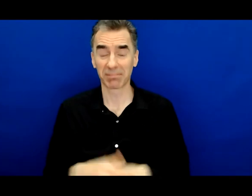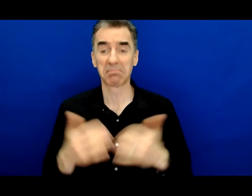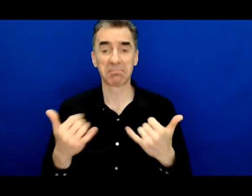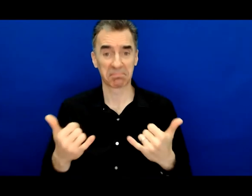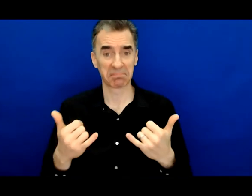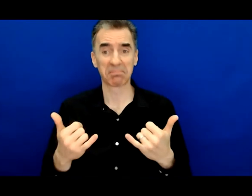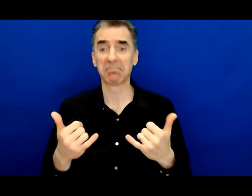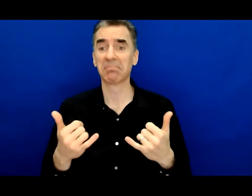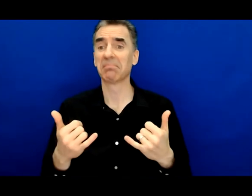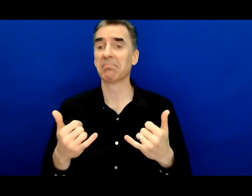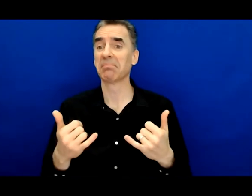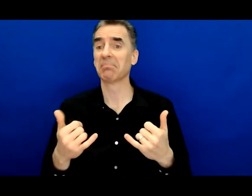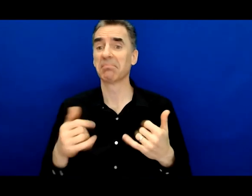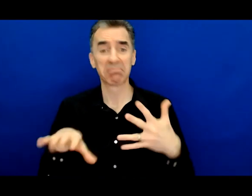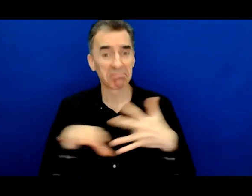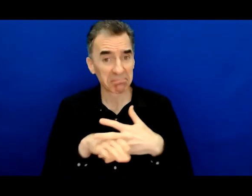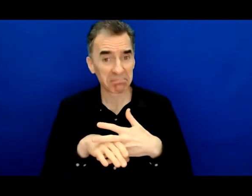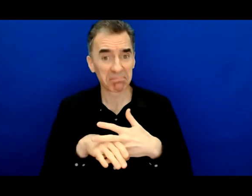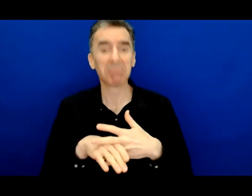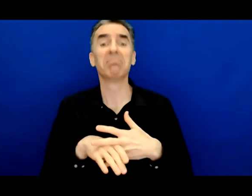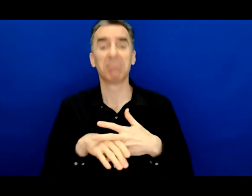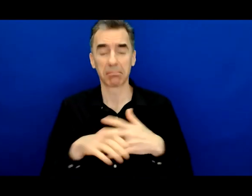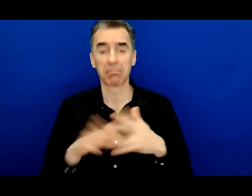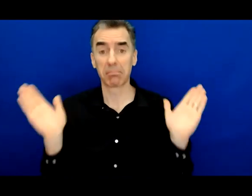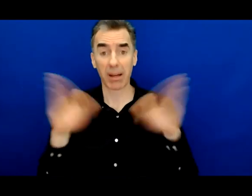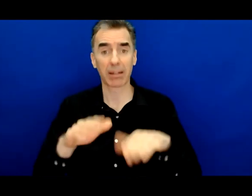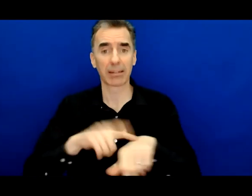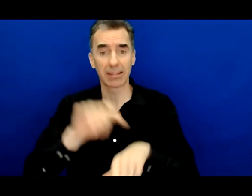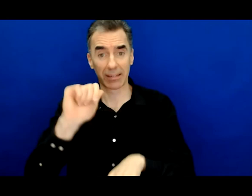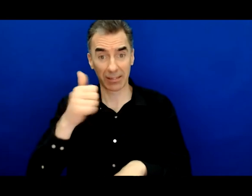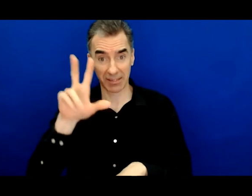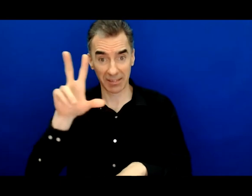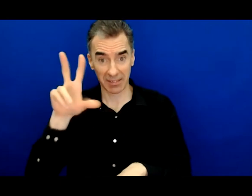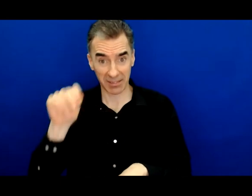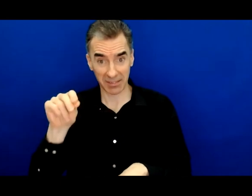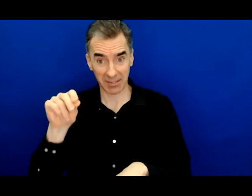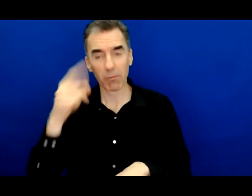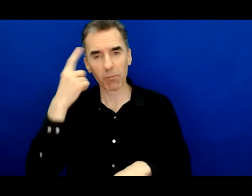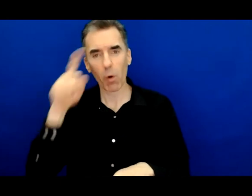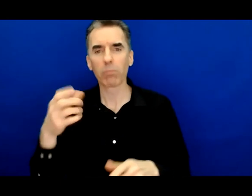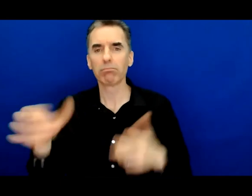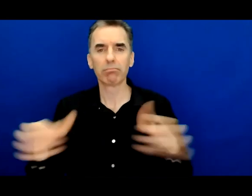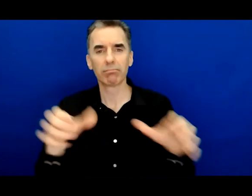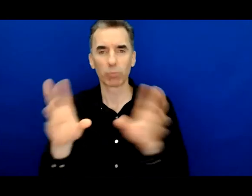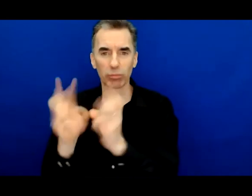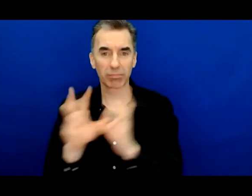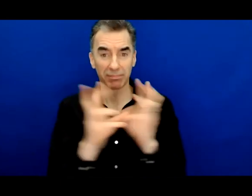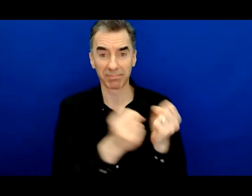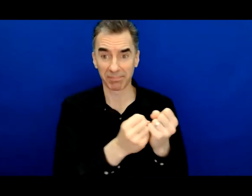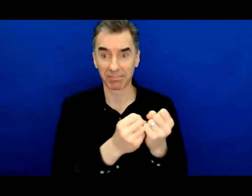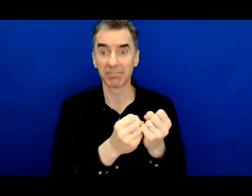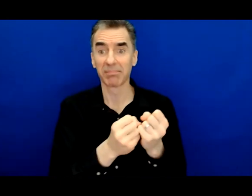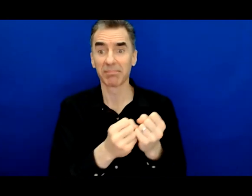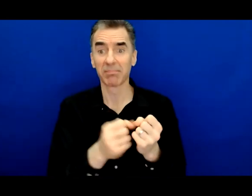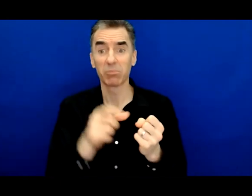little rest right now and we'll be back at 10 30 to log in for the breakout sessions and as a reminder you can